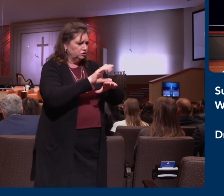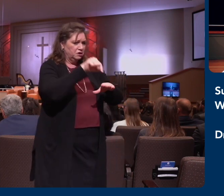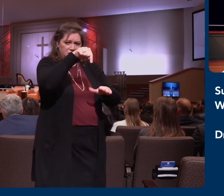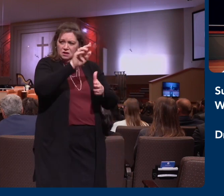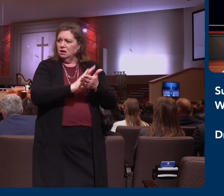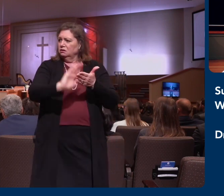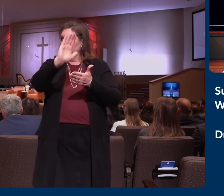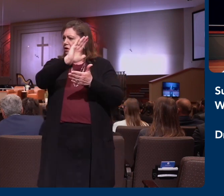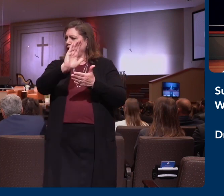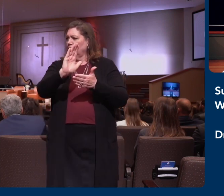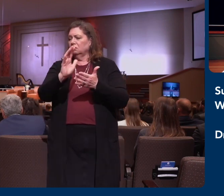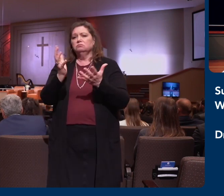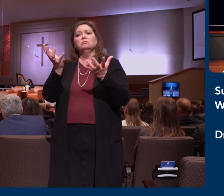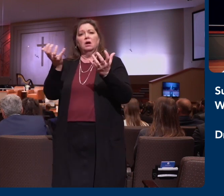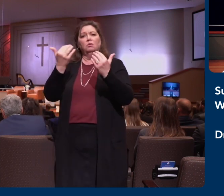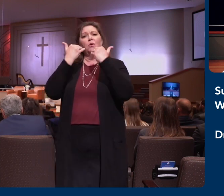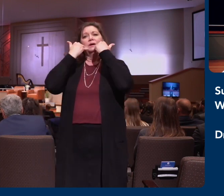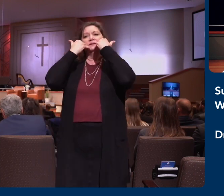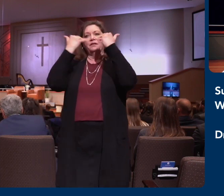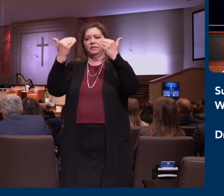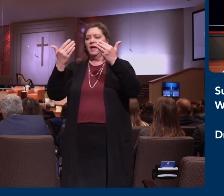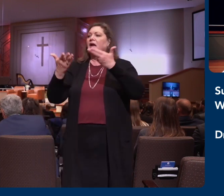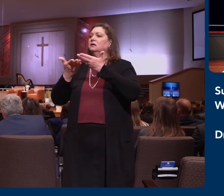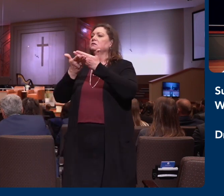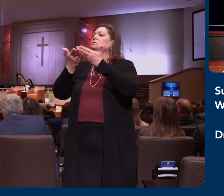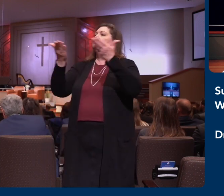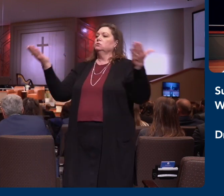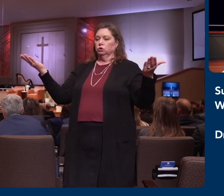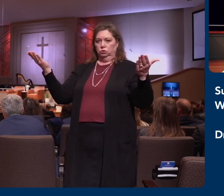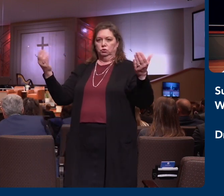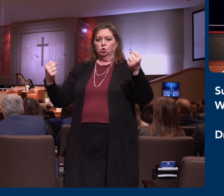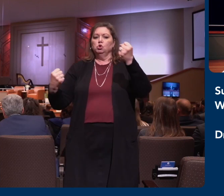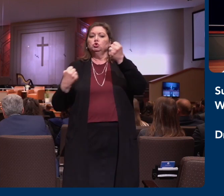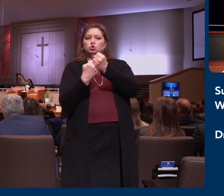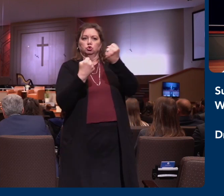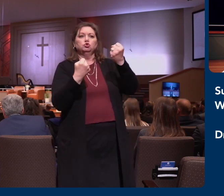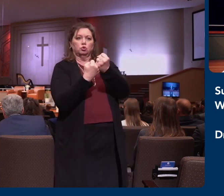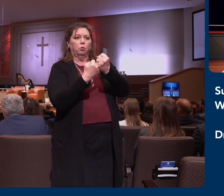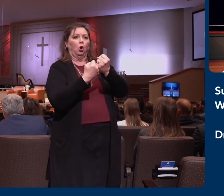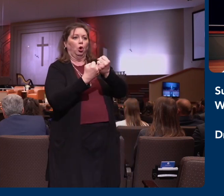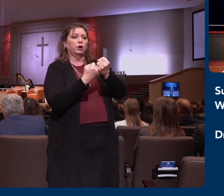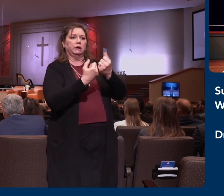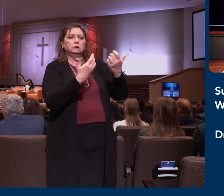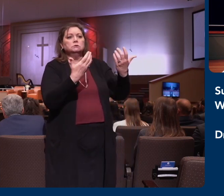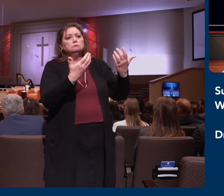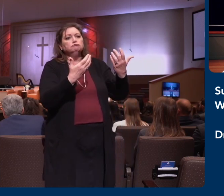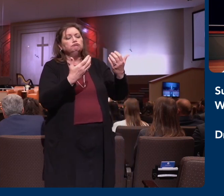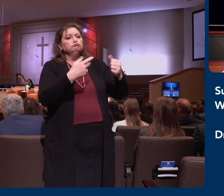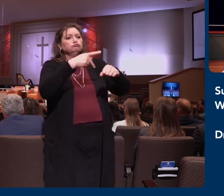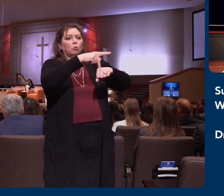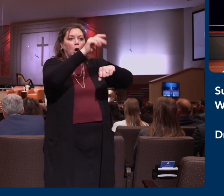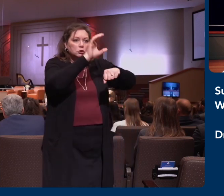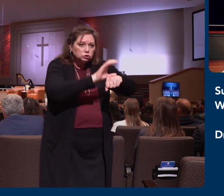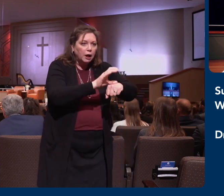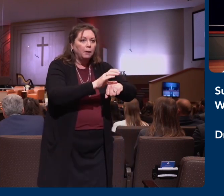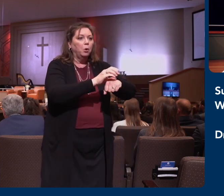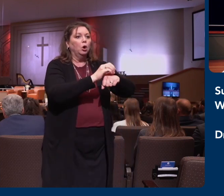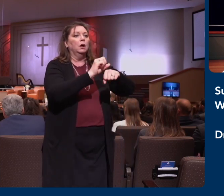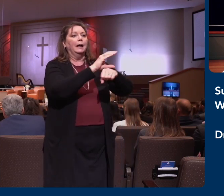support to the leadership and their vision that they had for training laborers for the harvest. And